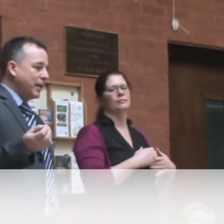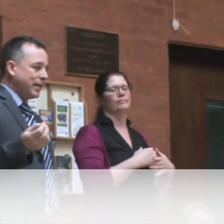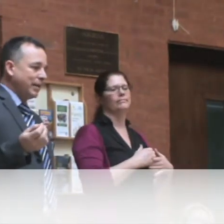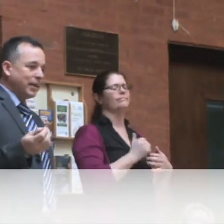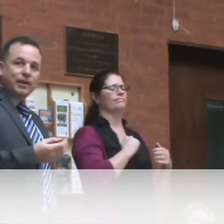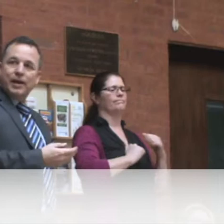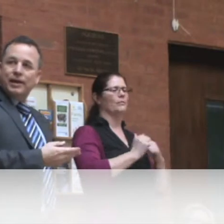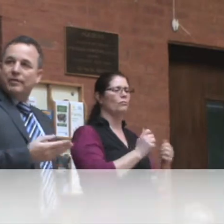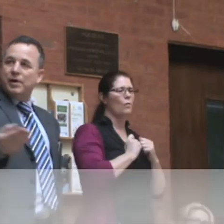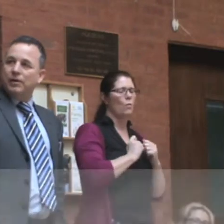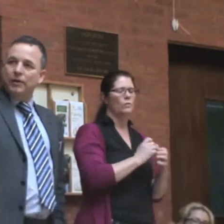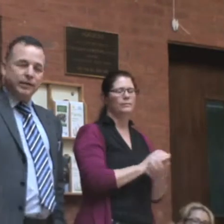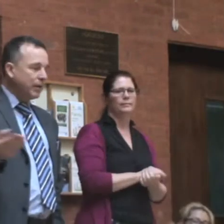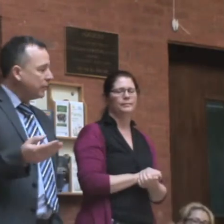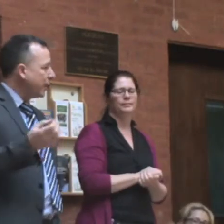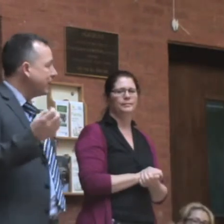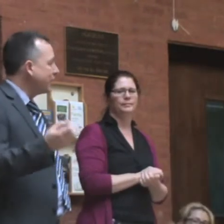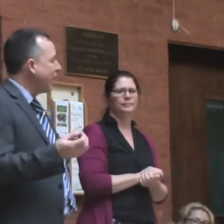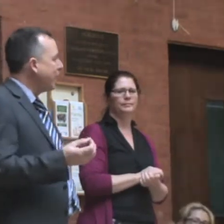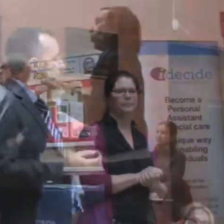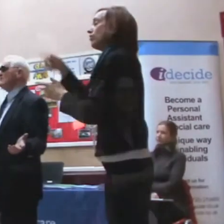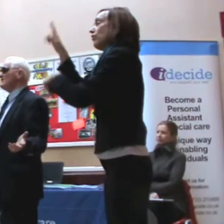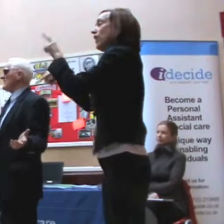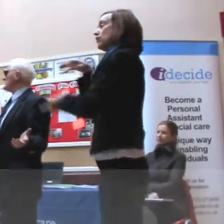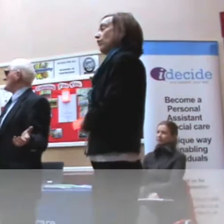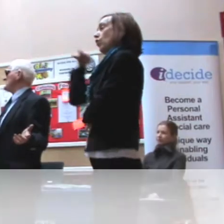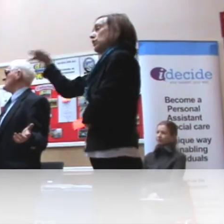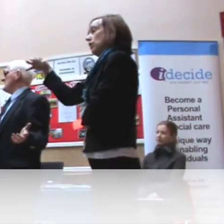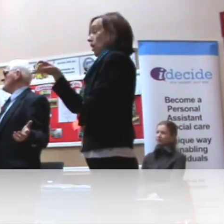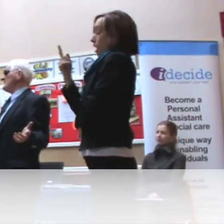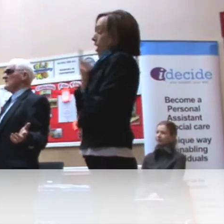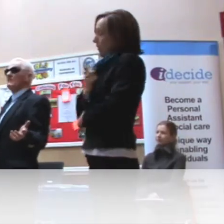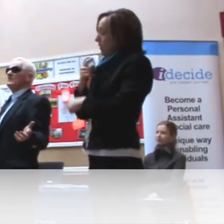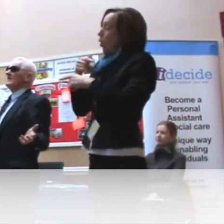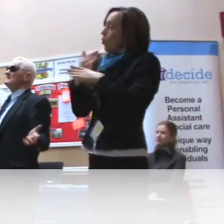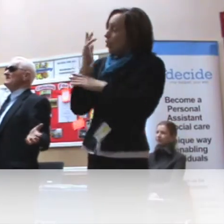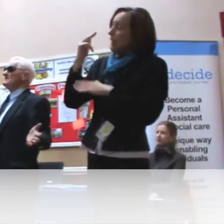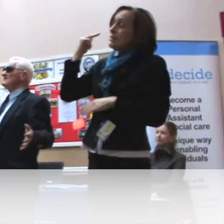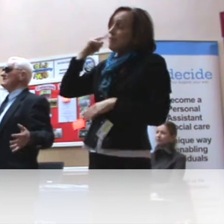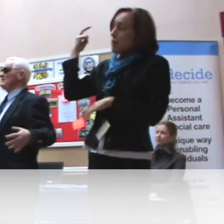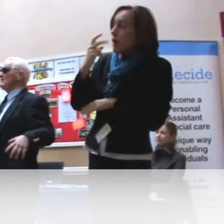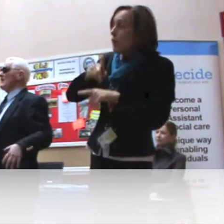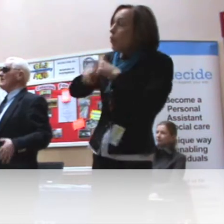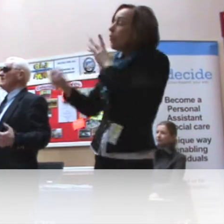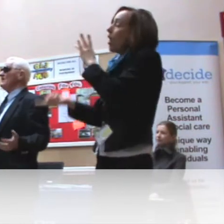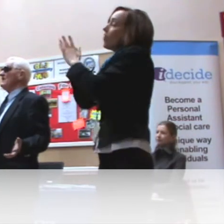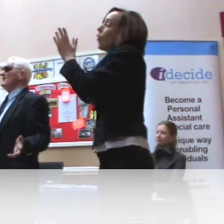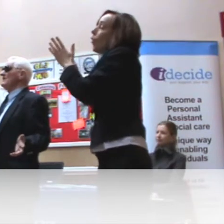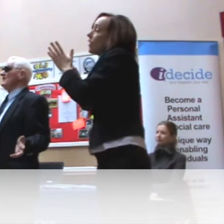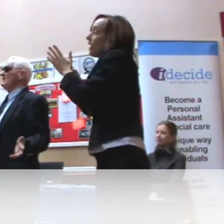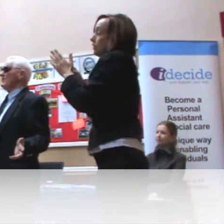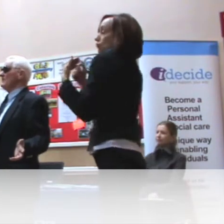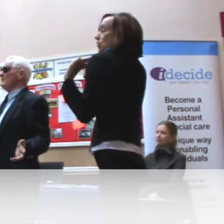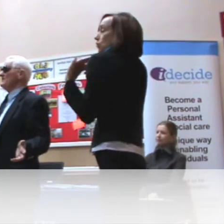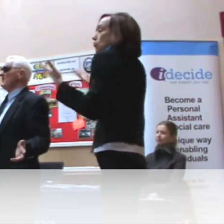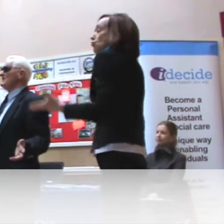during his opening speech. iDecide is a wholly owned subsidiary of the national charity DeafBlindUK, an organisation that works towards an